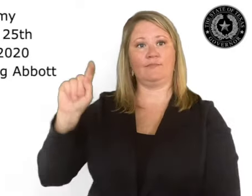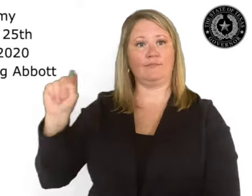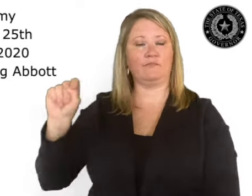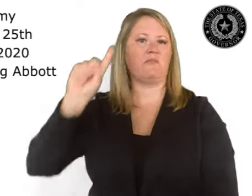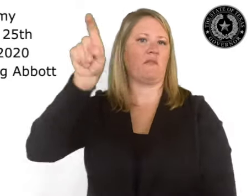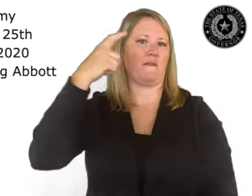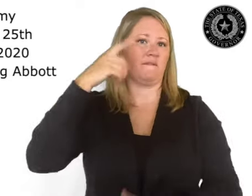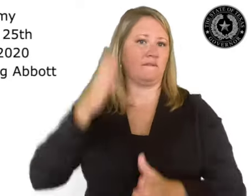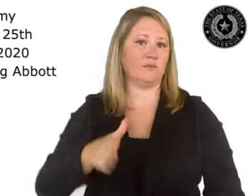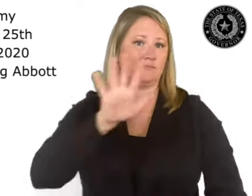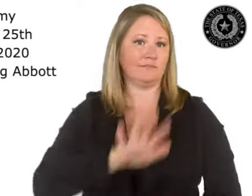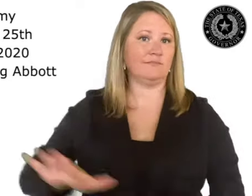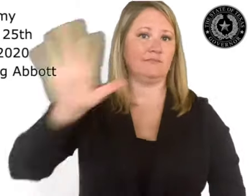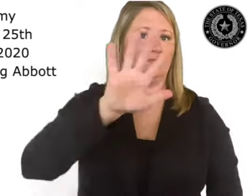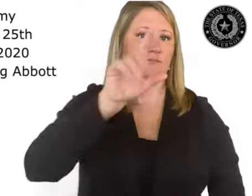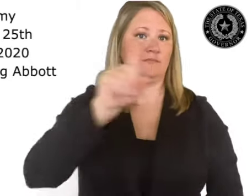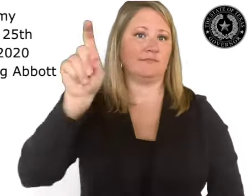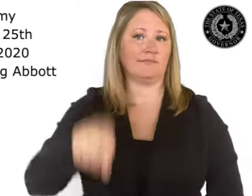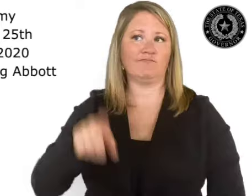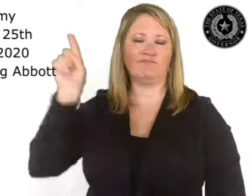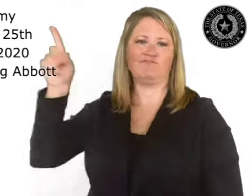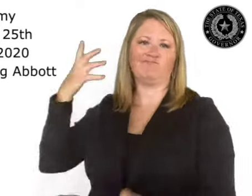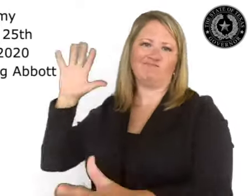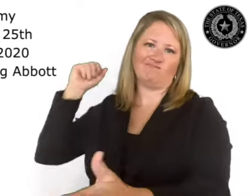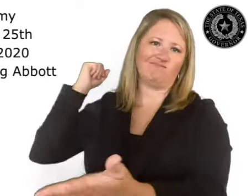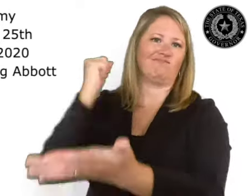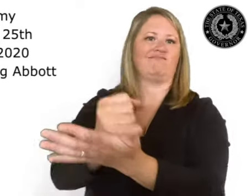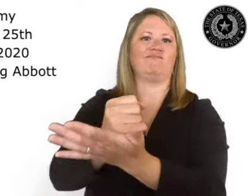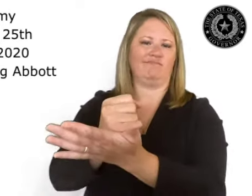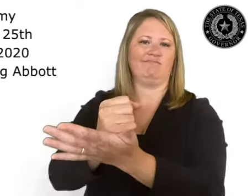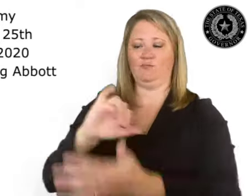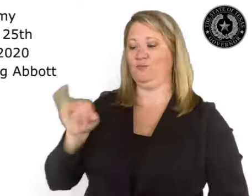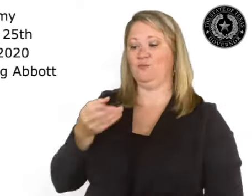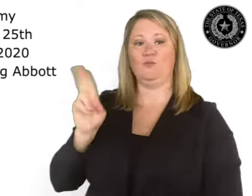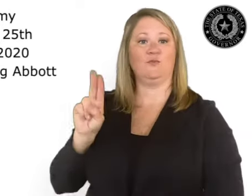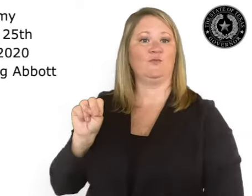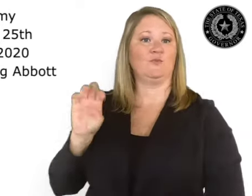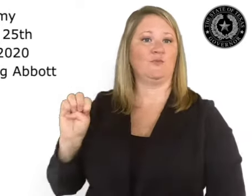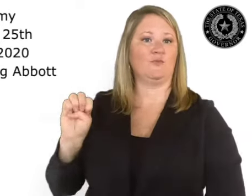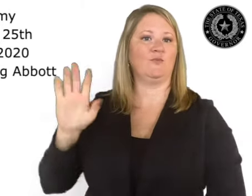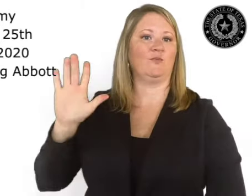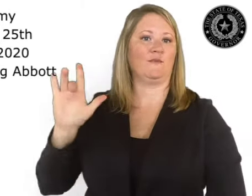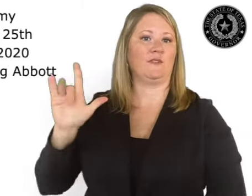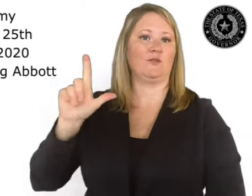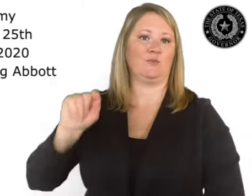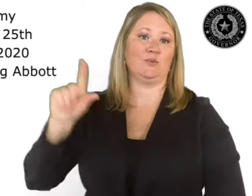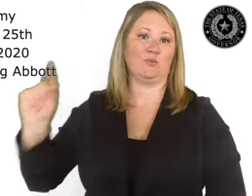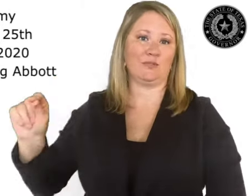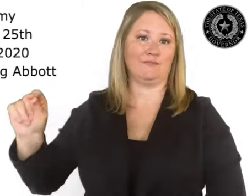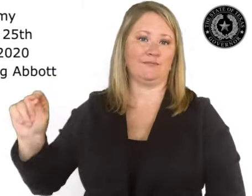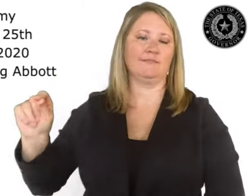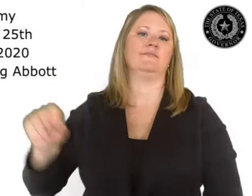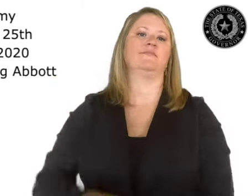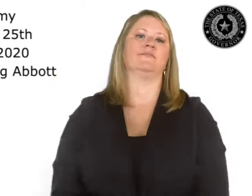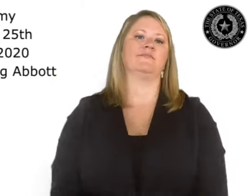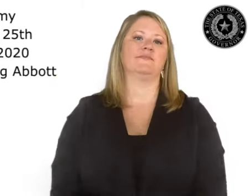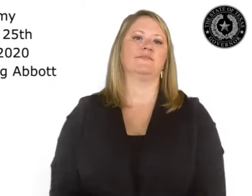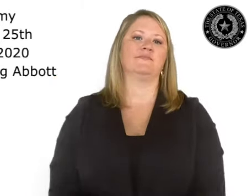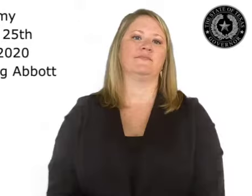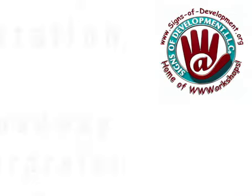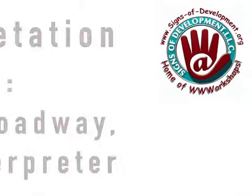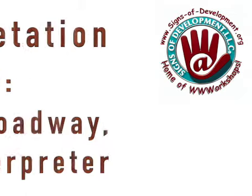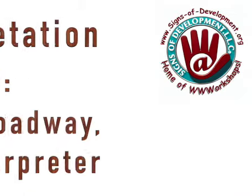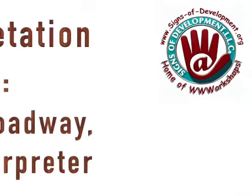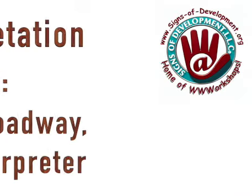Governor. Given under my hand this the 25th day of June 2020. Governor Greg